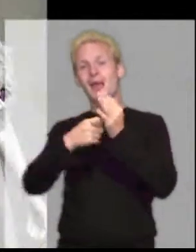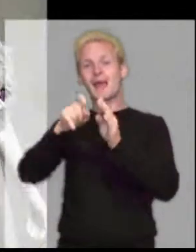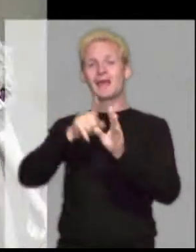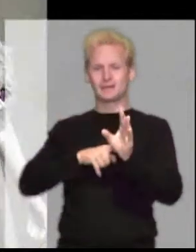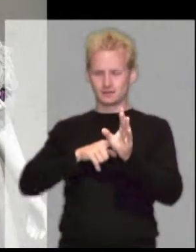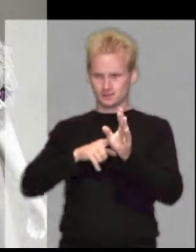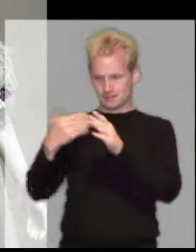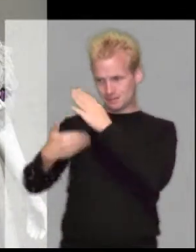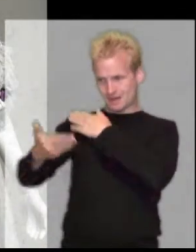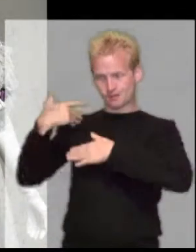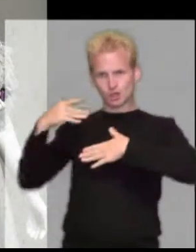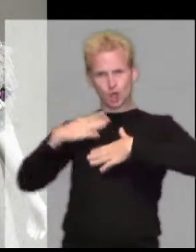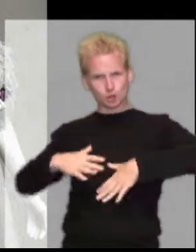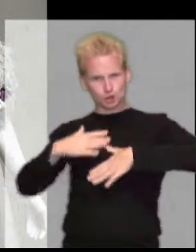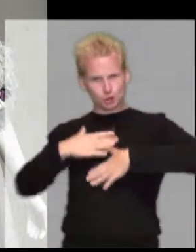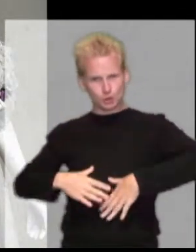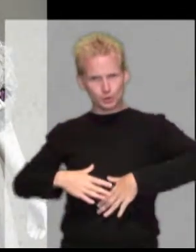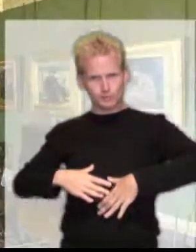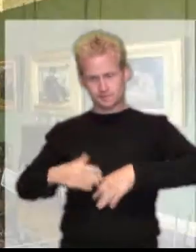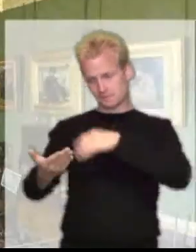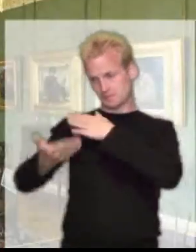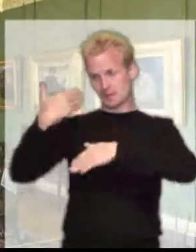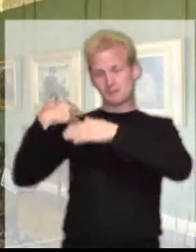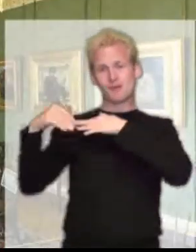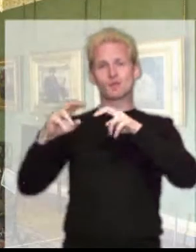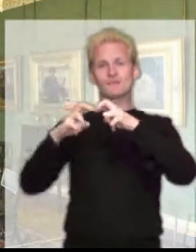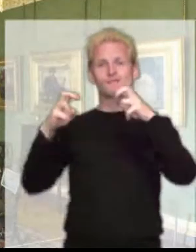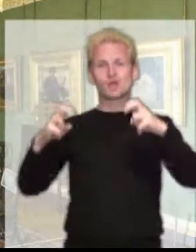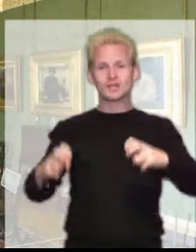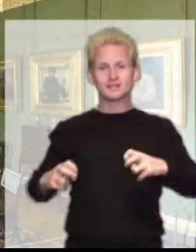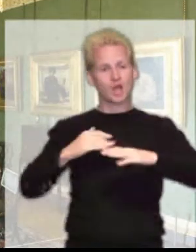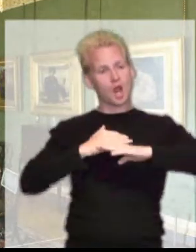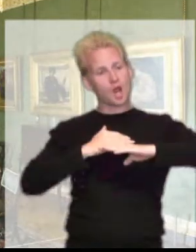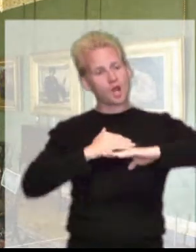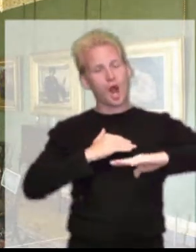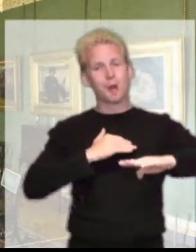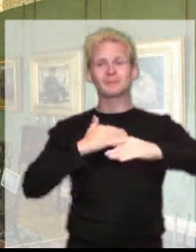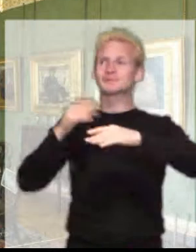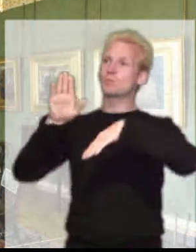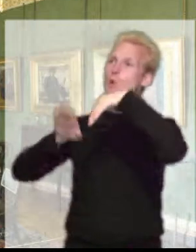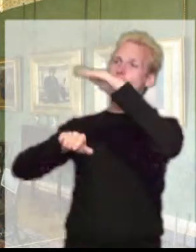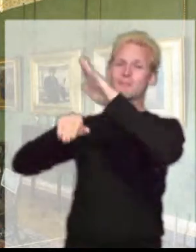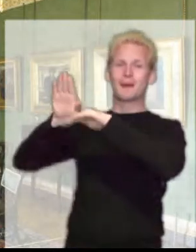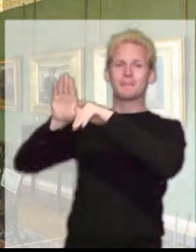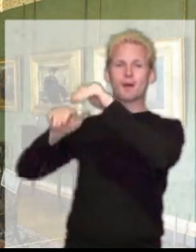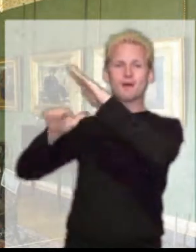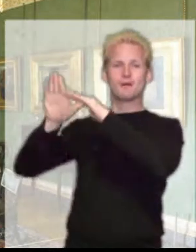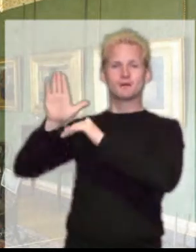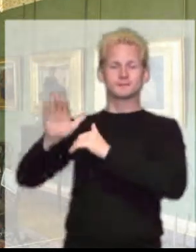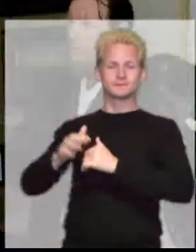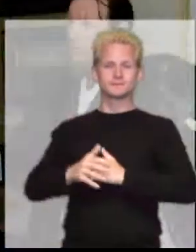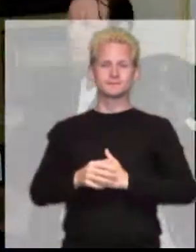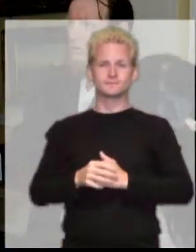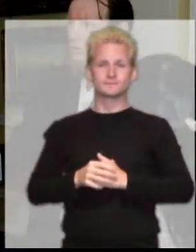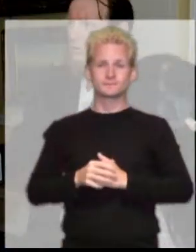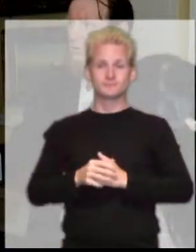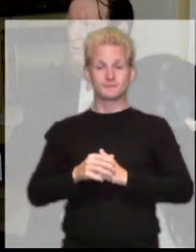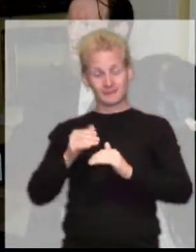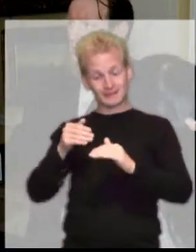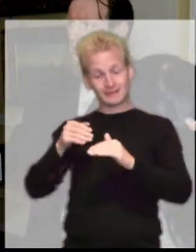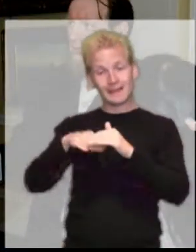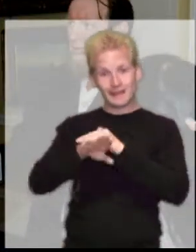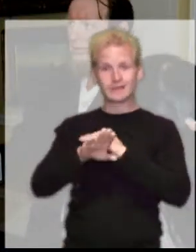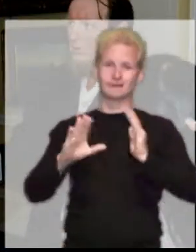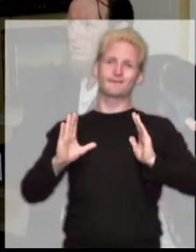period costumes, period furniture, carpets and wallpaper. It is free